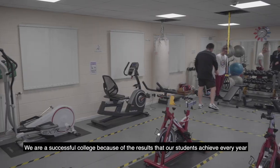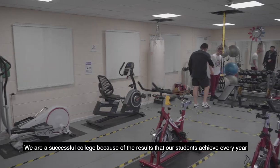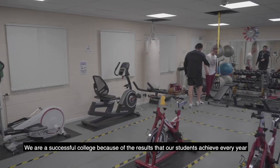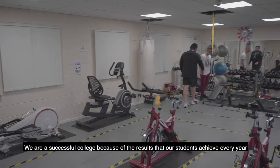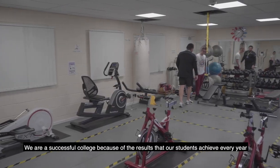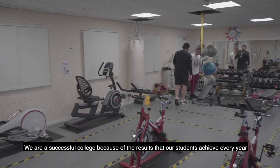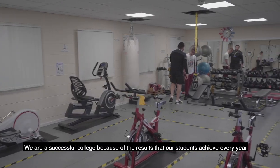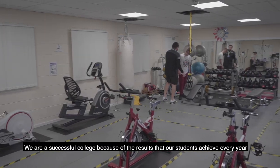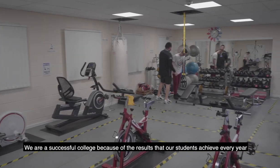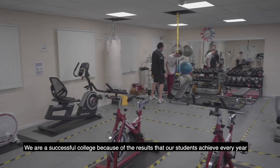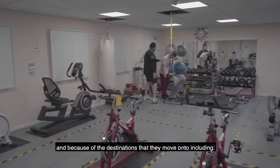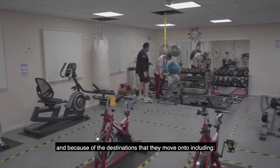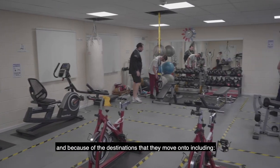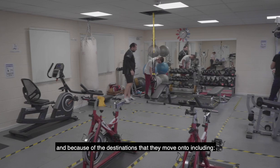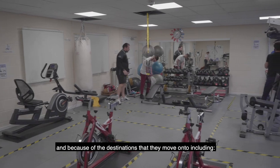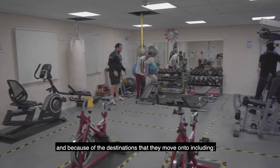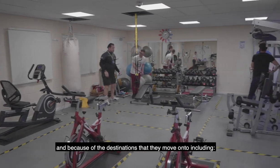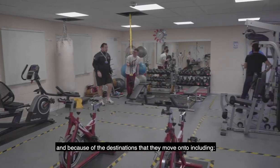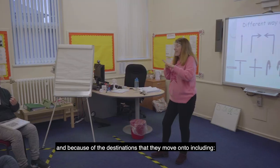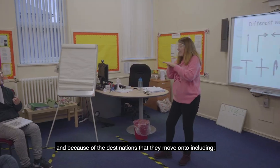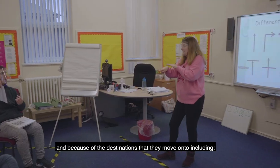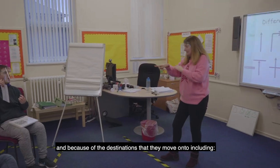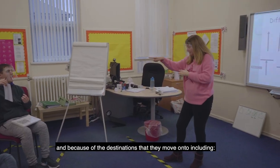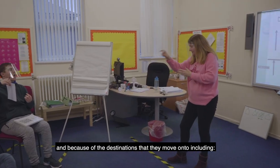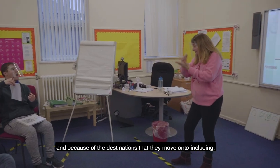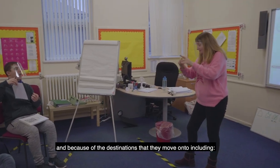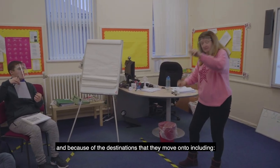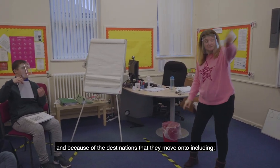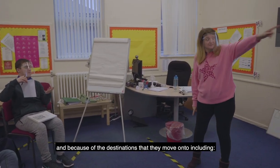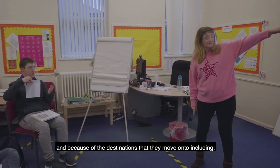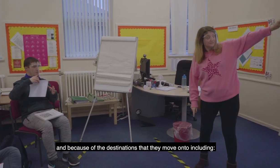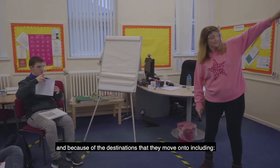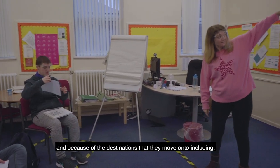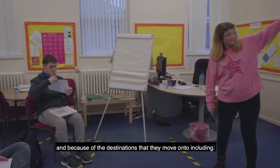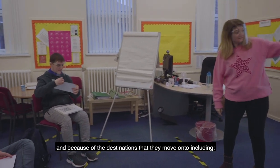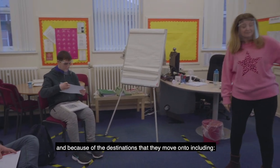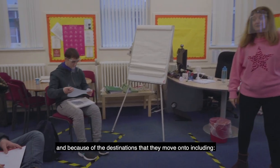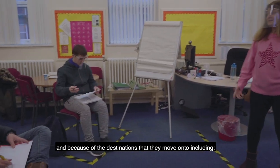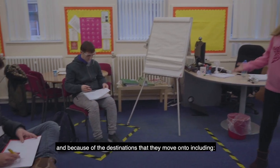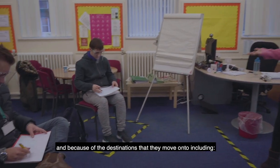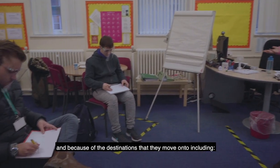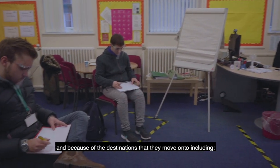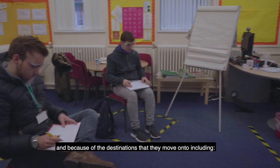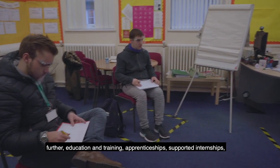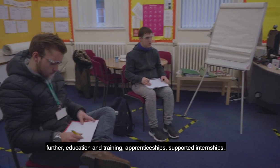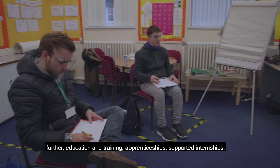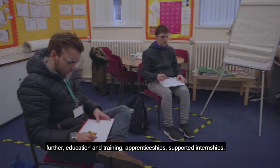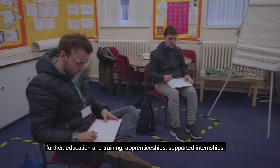achieve every year and because of the destinations that they move on to including further education